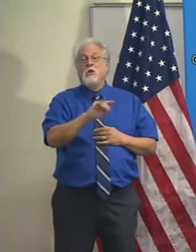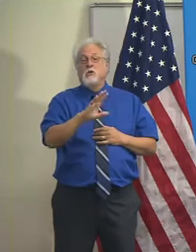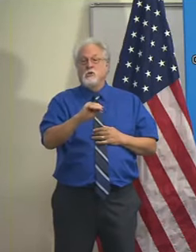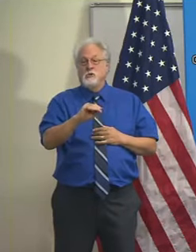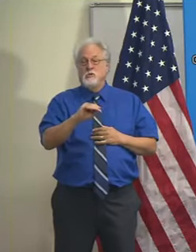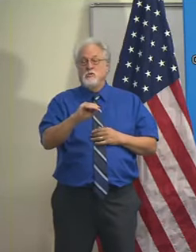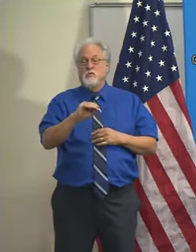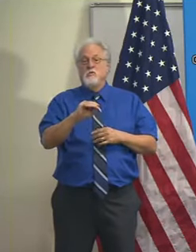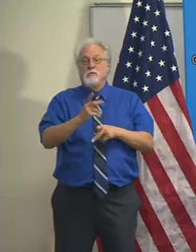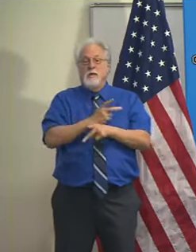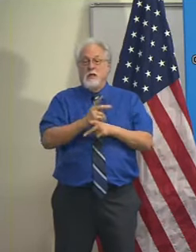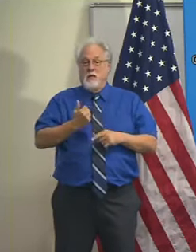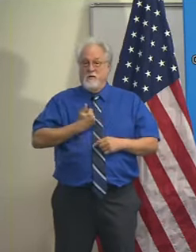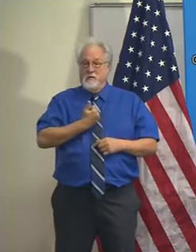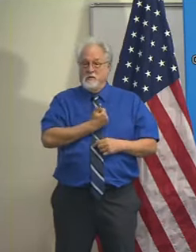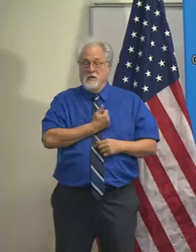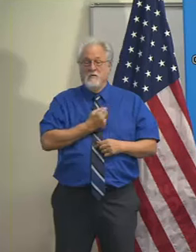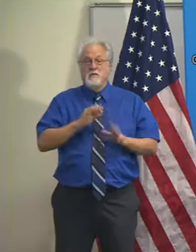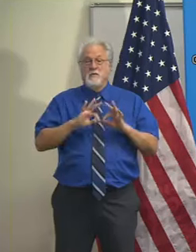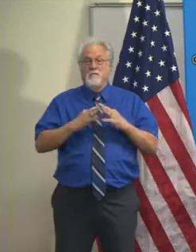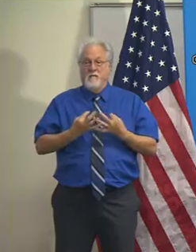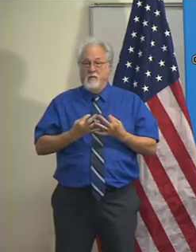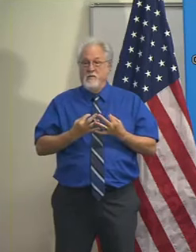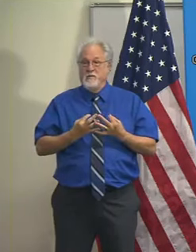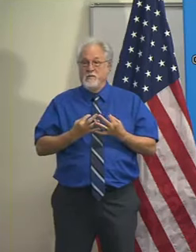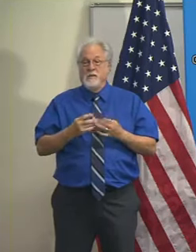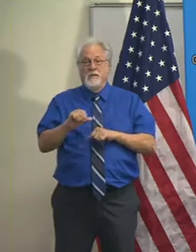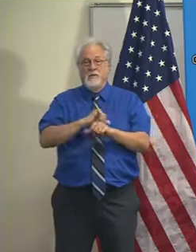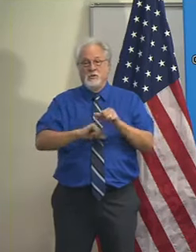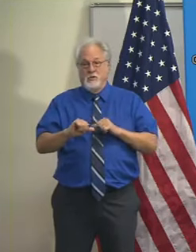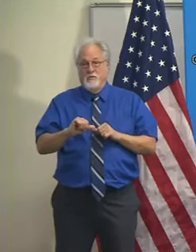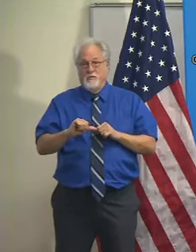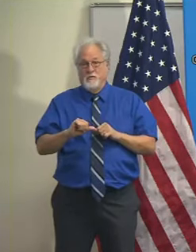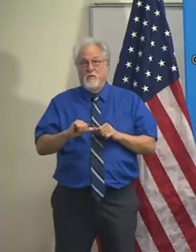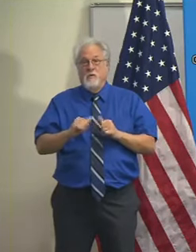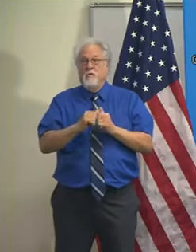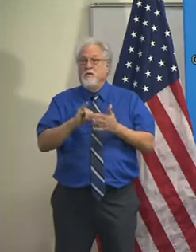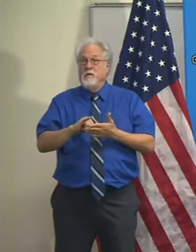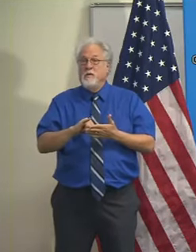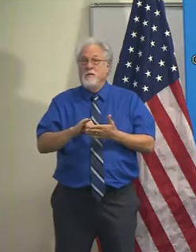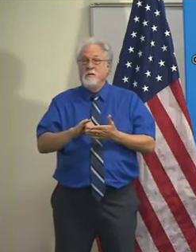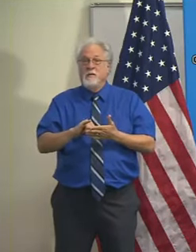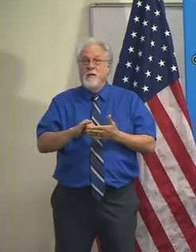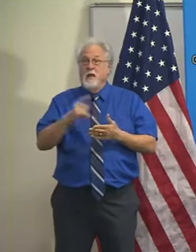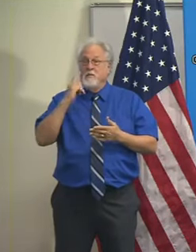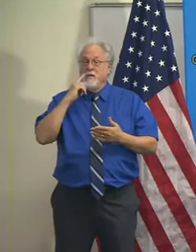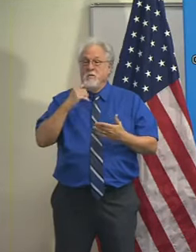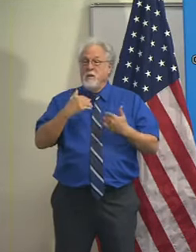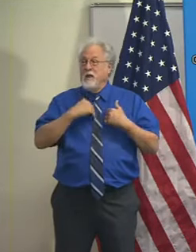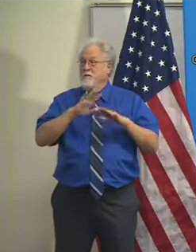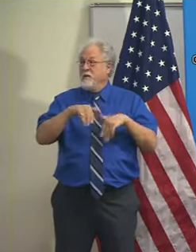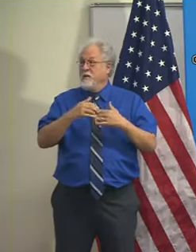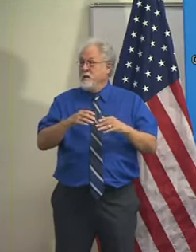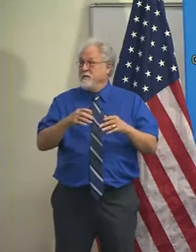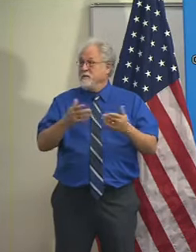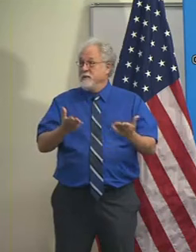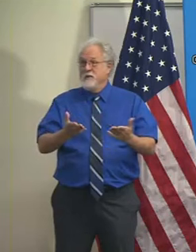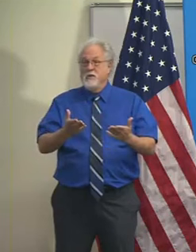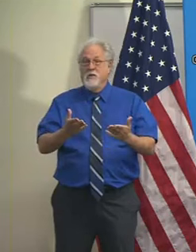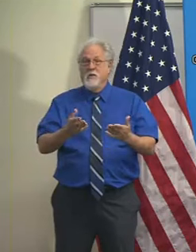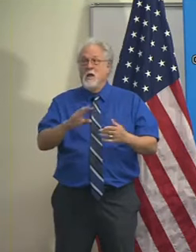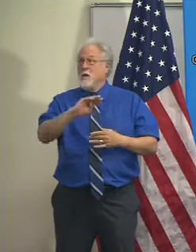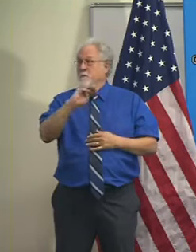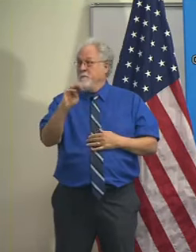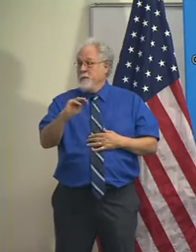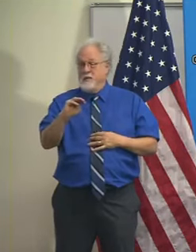to take care of ourselves and our families and, and one another. Uh, with that, I think we will have our next appearance with you all